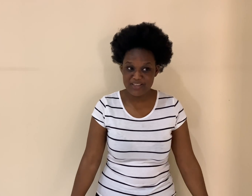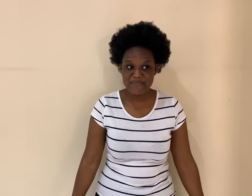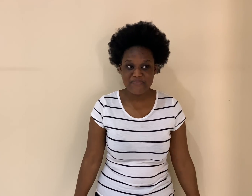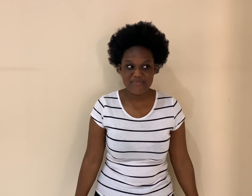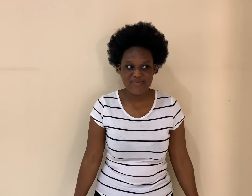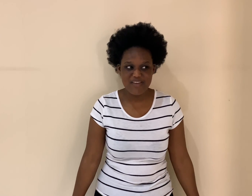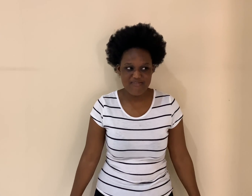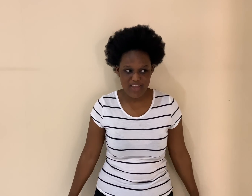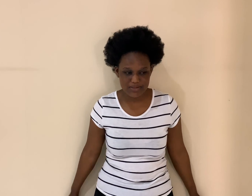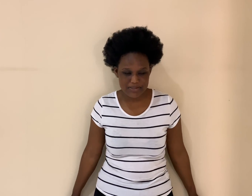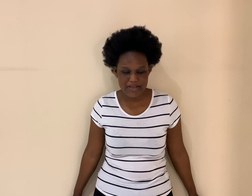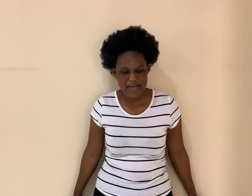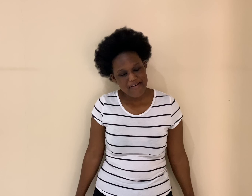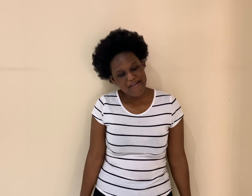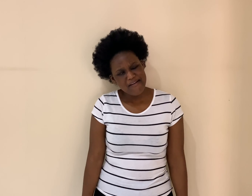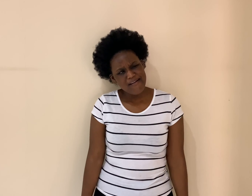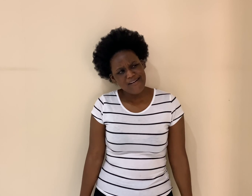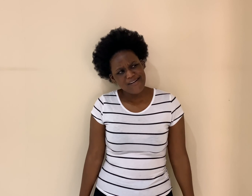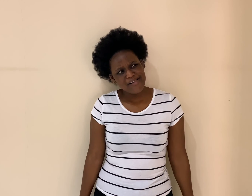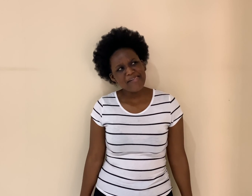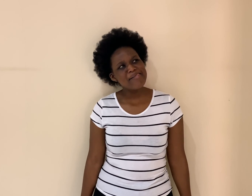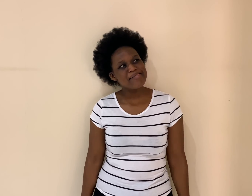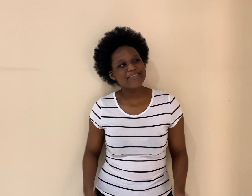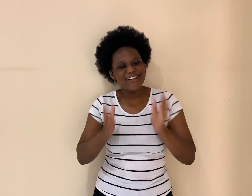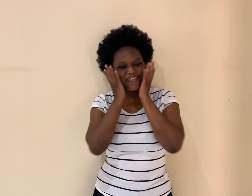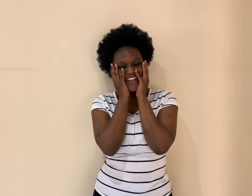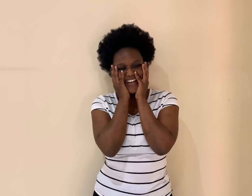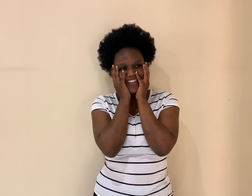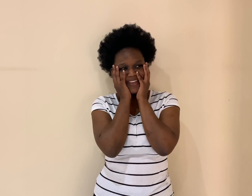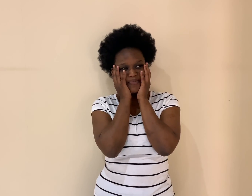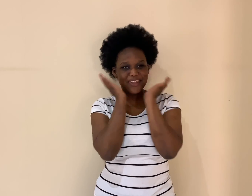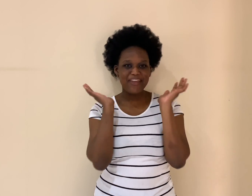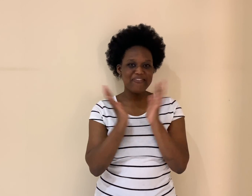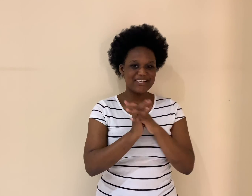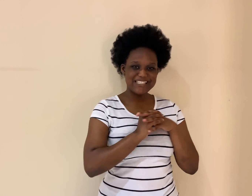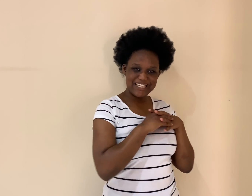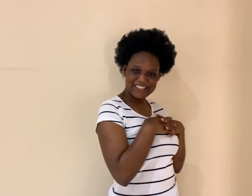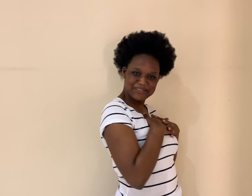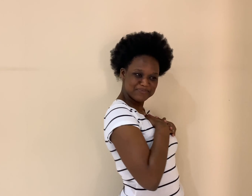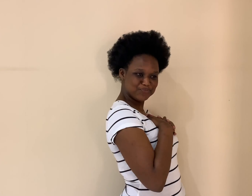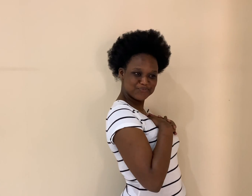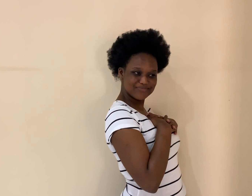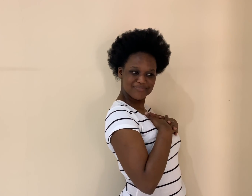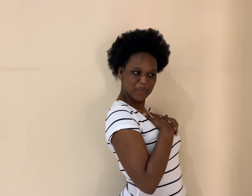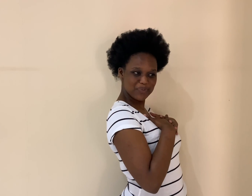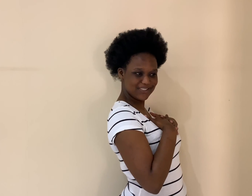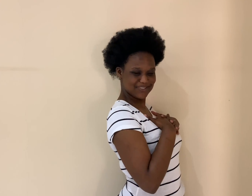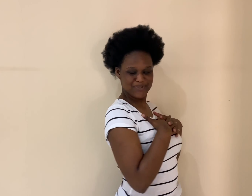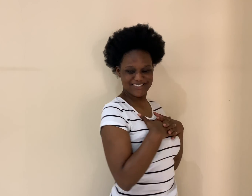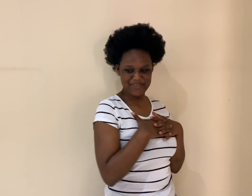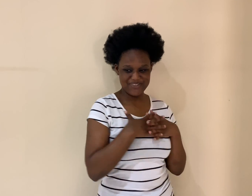the effects did i forget anything okay if i did please be sorry